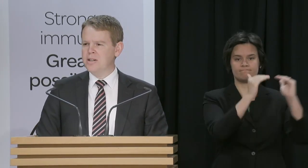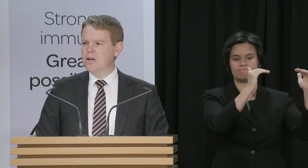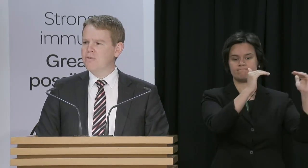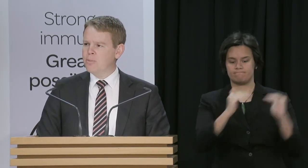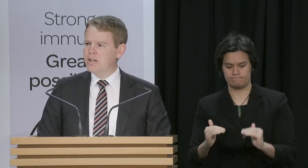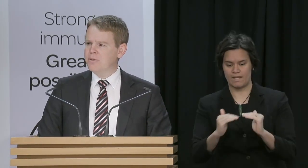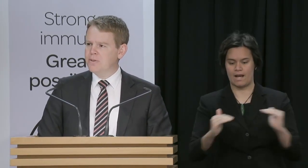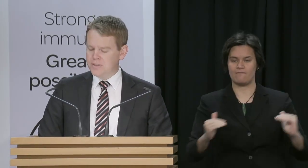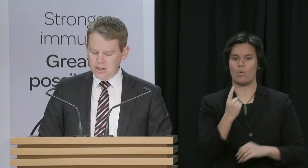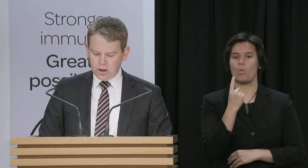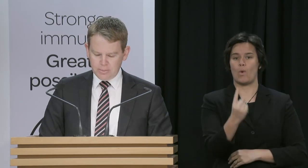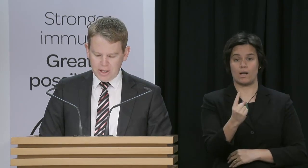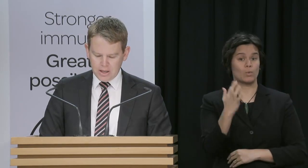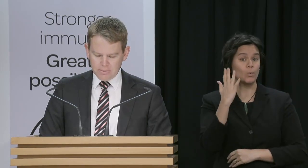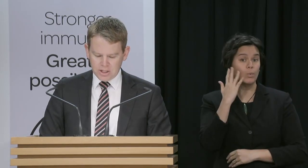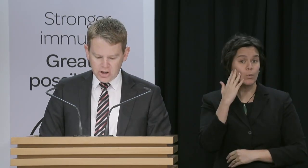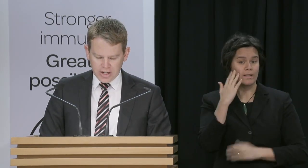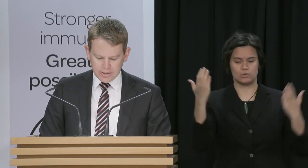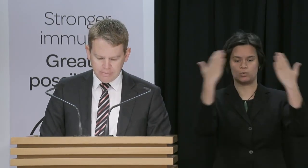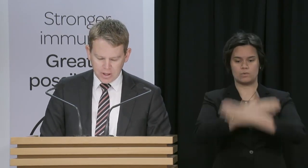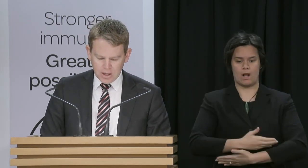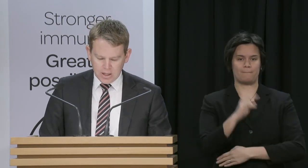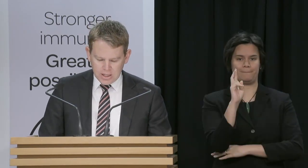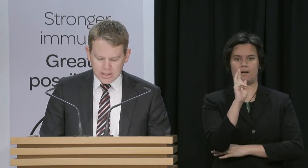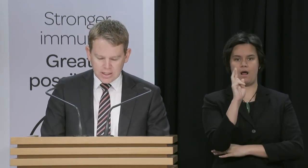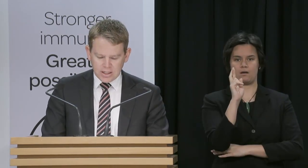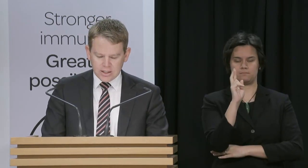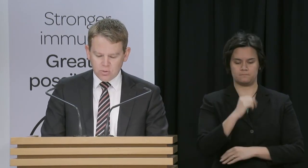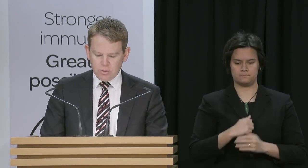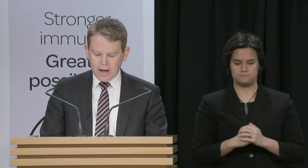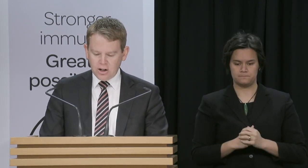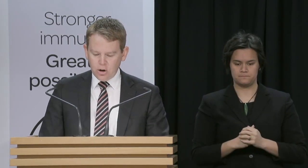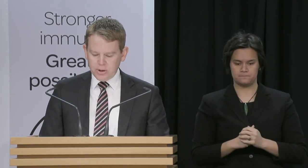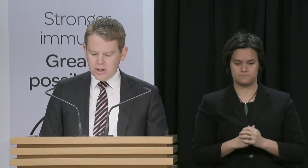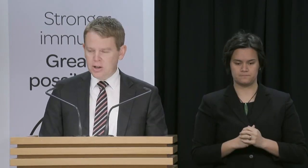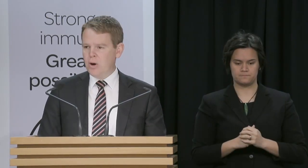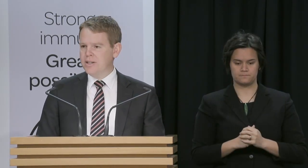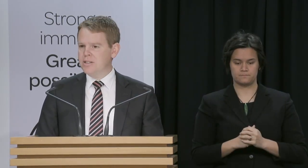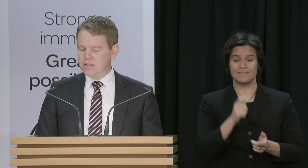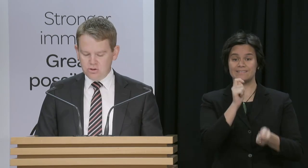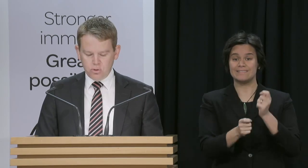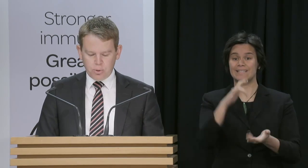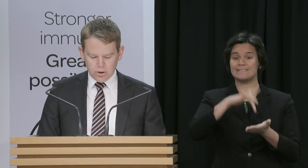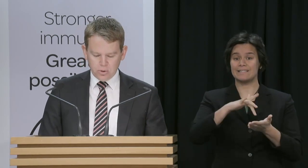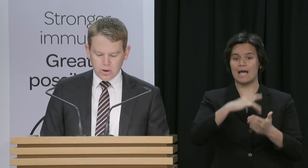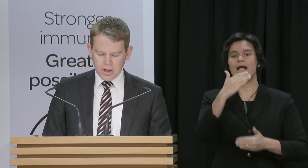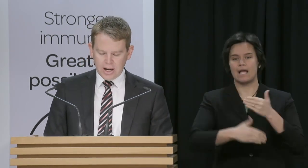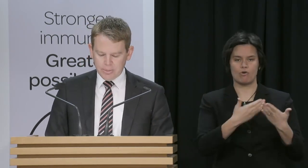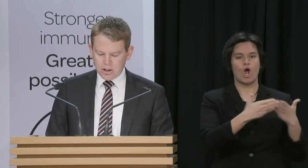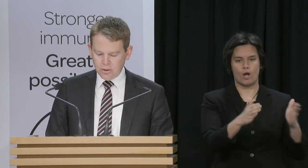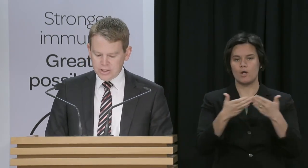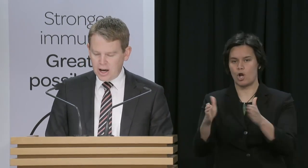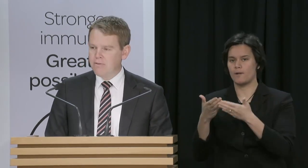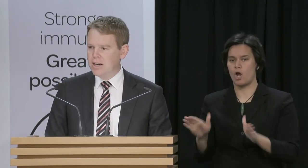Level 1 from 11.59pm tonight. Testing centres will remain open in Wellington Central, Porirua,